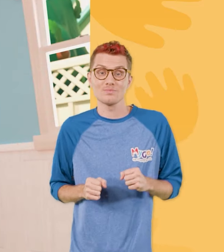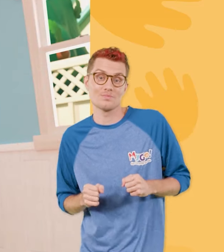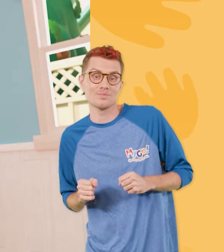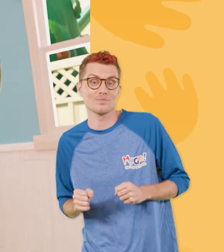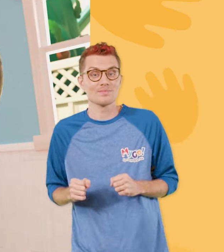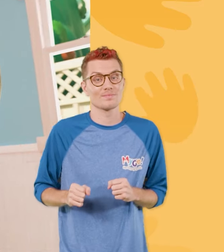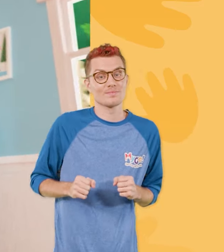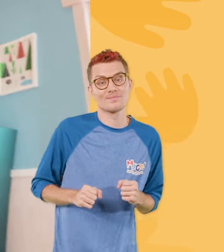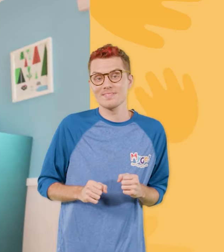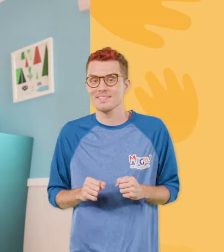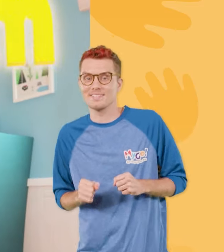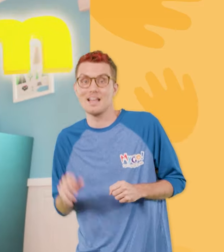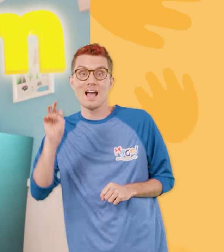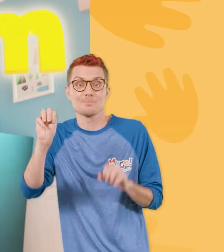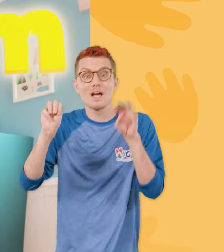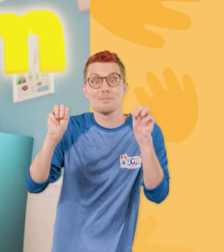M, M, Mia M,